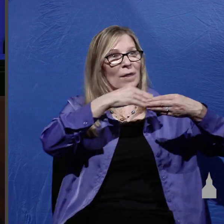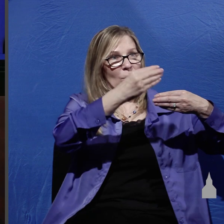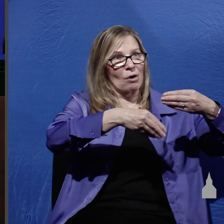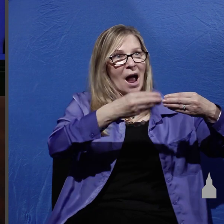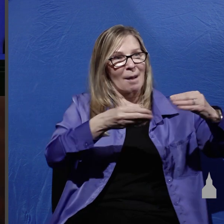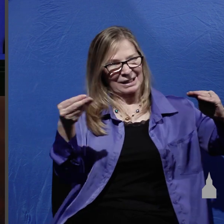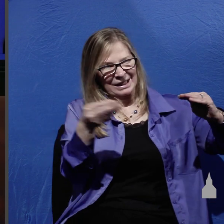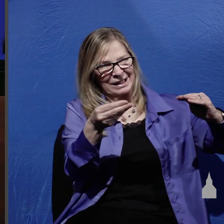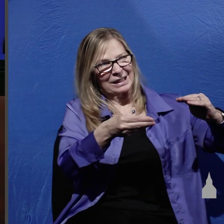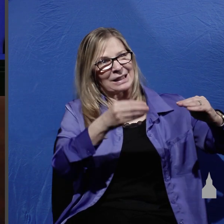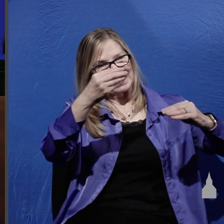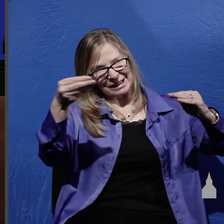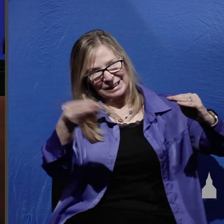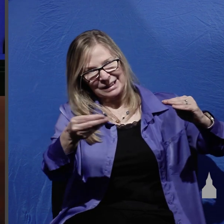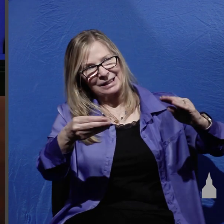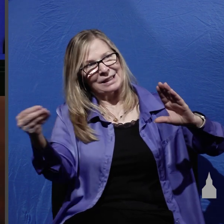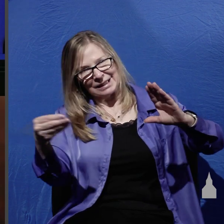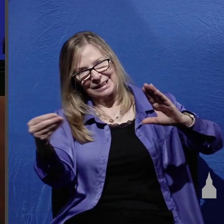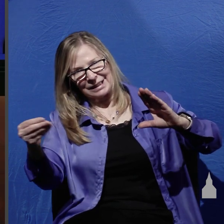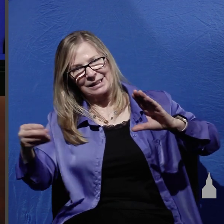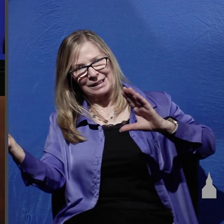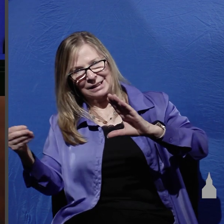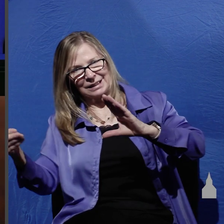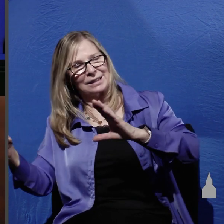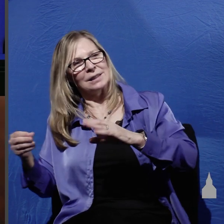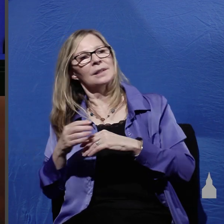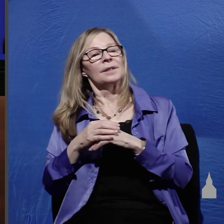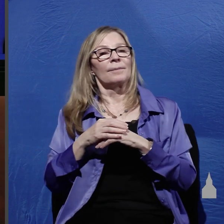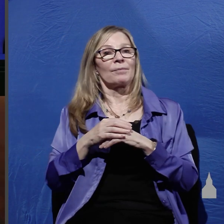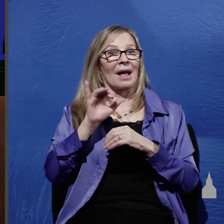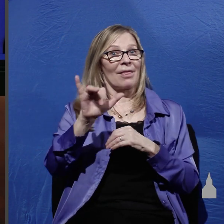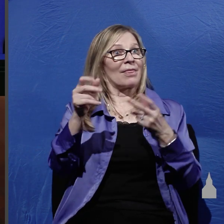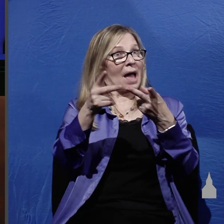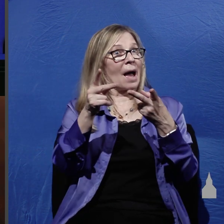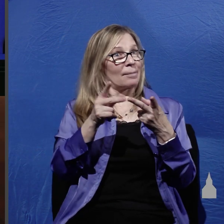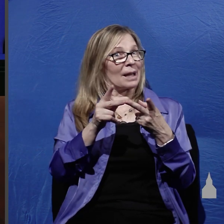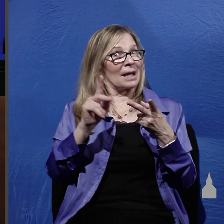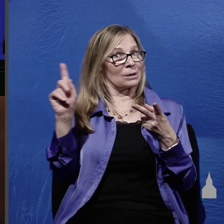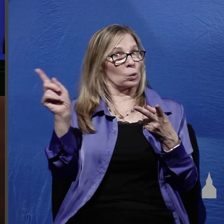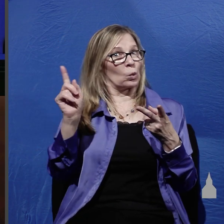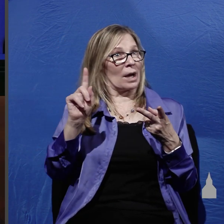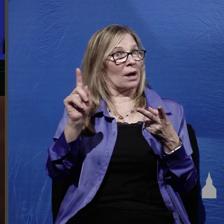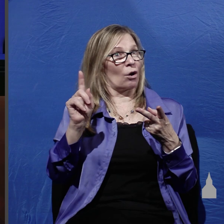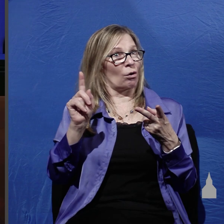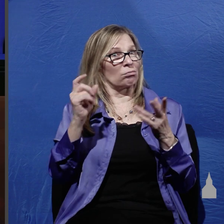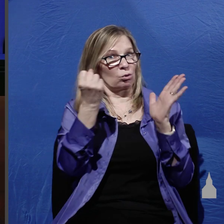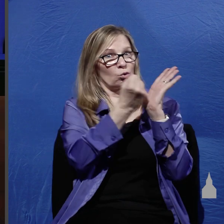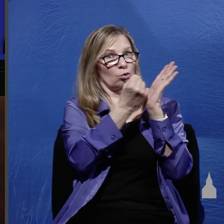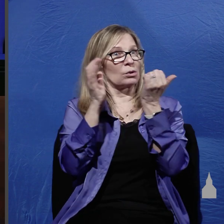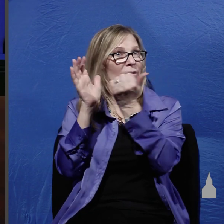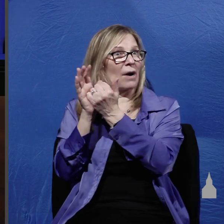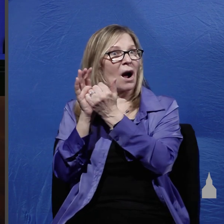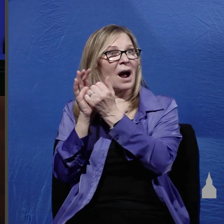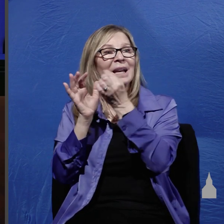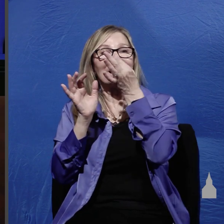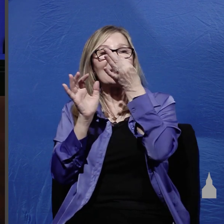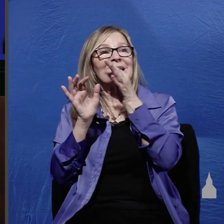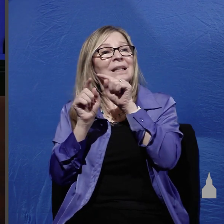as is the burial custom of the Jews now in the place where he was crucified there was a garden and in the garden a new tomb in which no one had yet been laid therefore